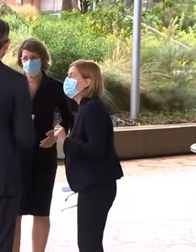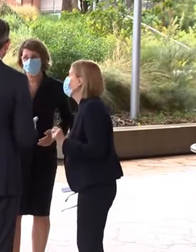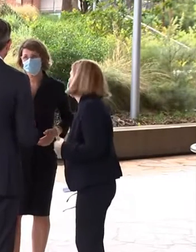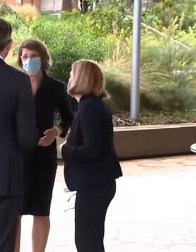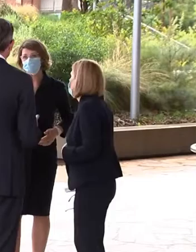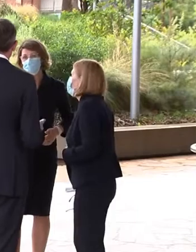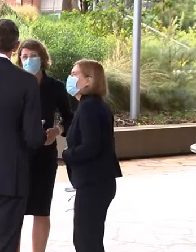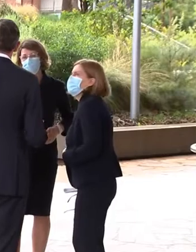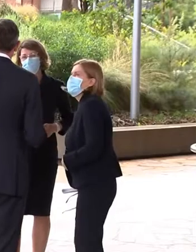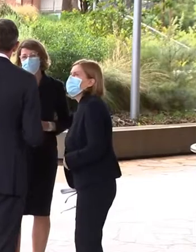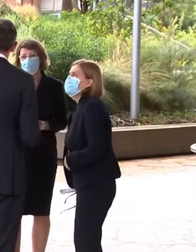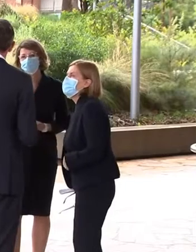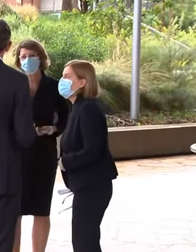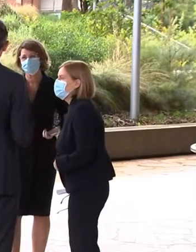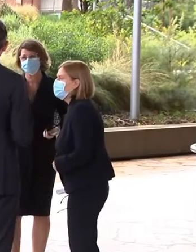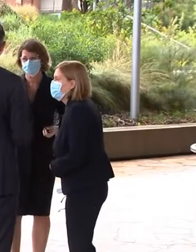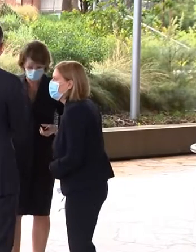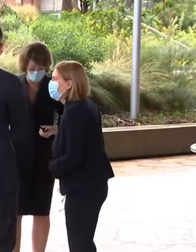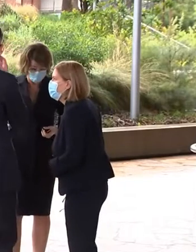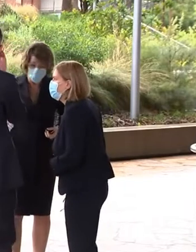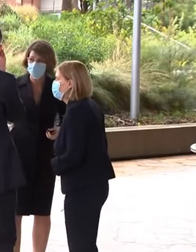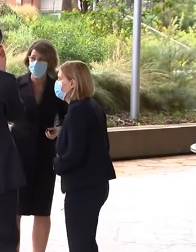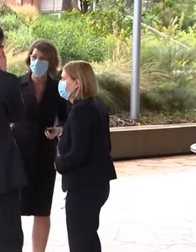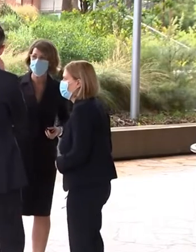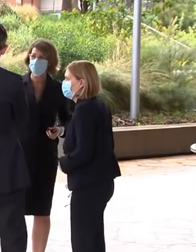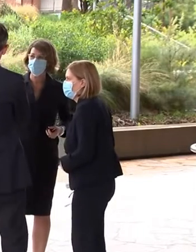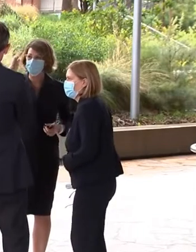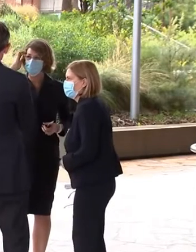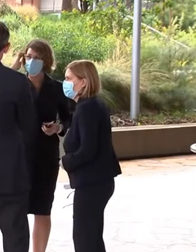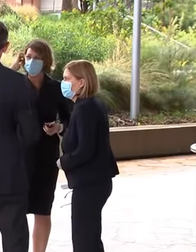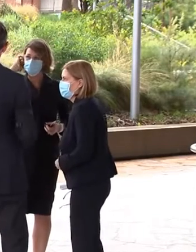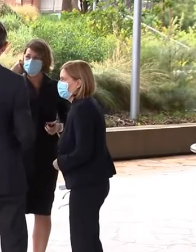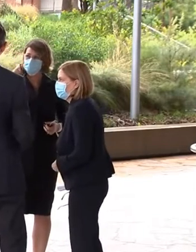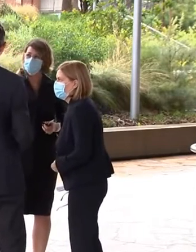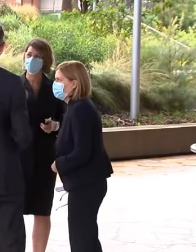Hello. Hello. Hello. Hello.